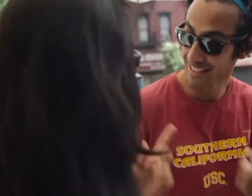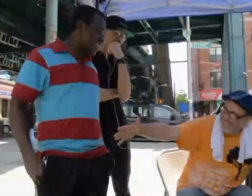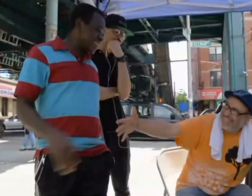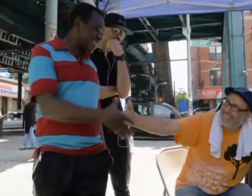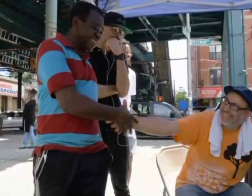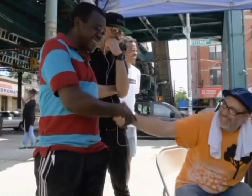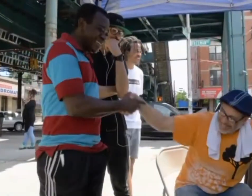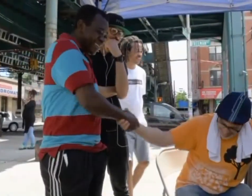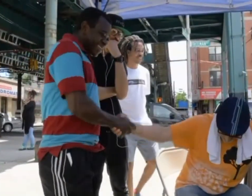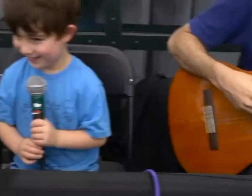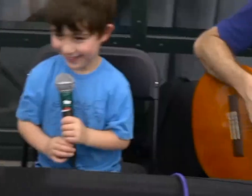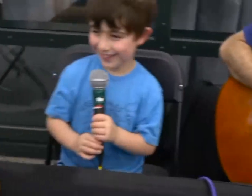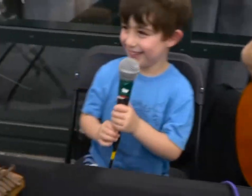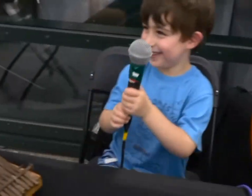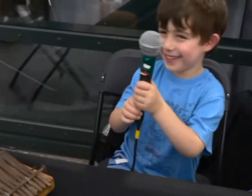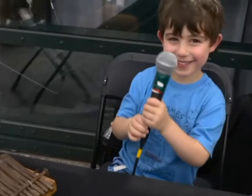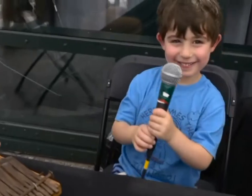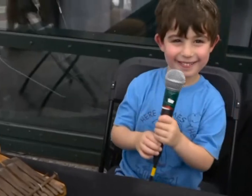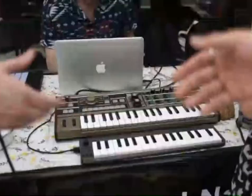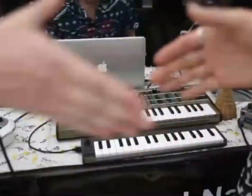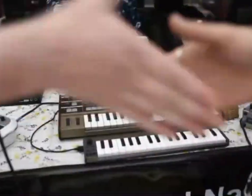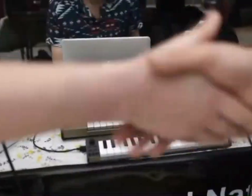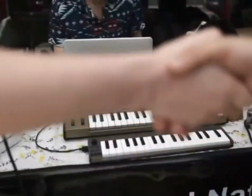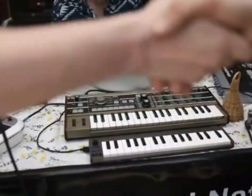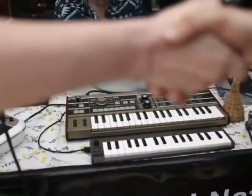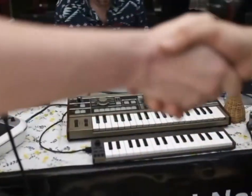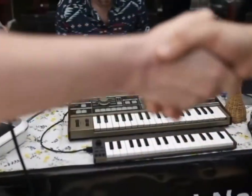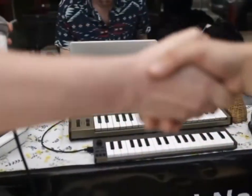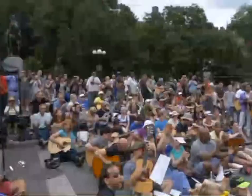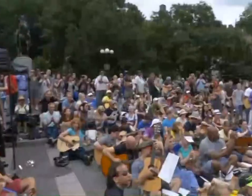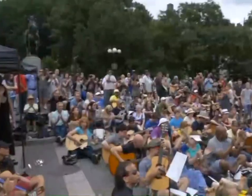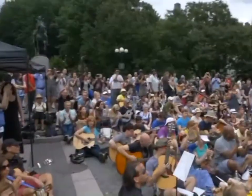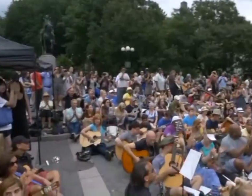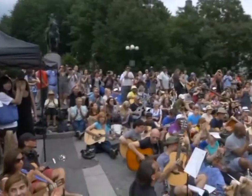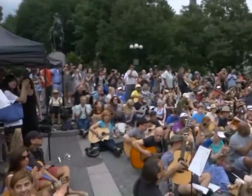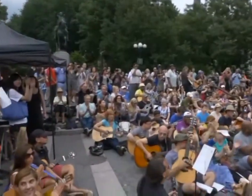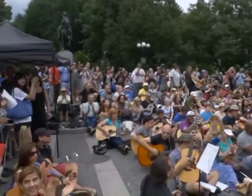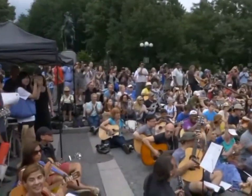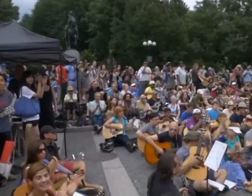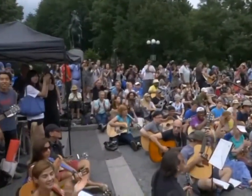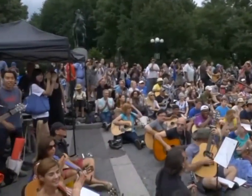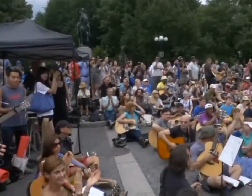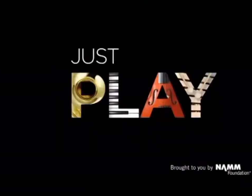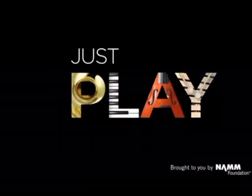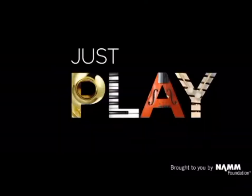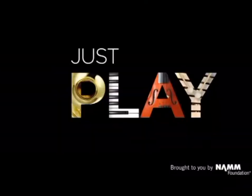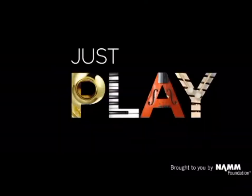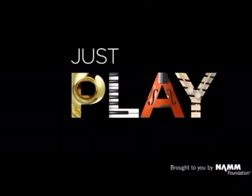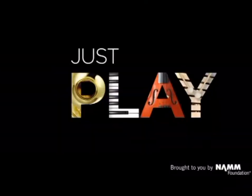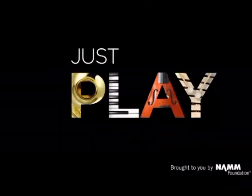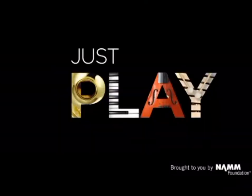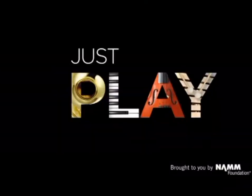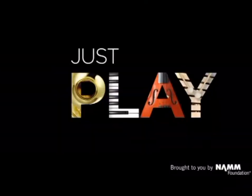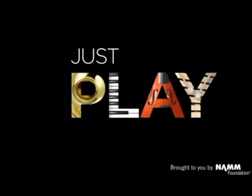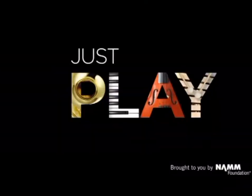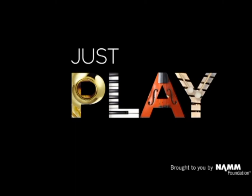They said I could play, so I had a chance to play at all. You know, that's my life. I love music. Yeah. That's what we're doing.